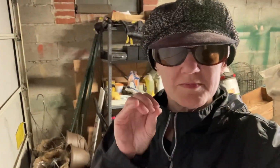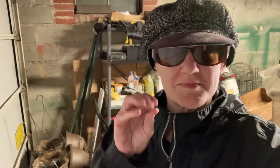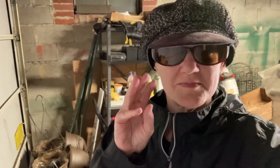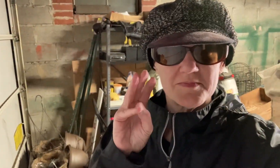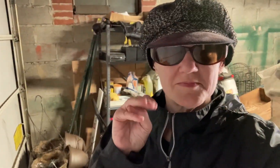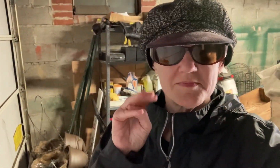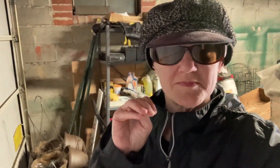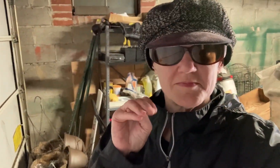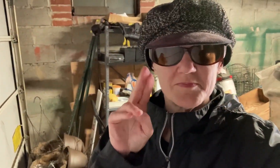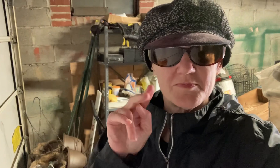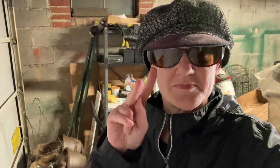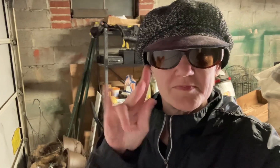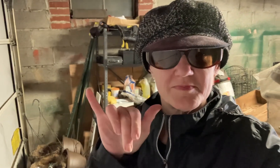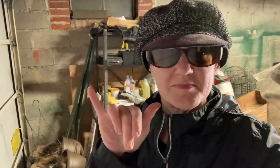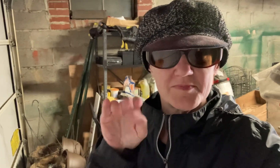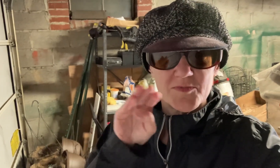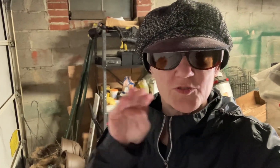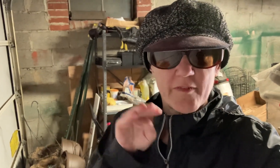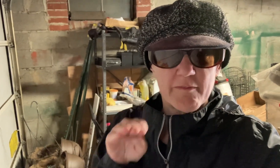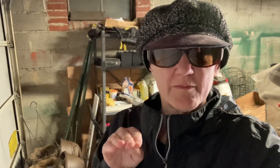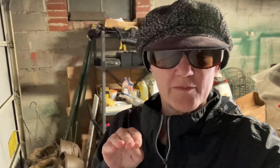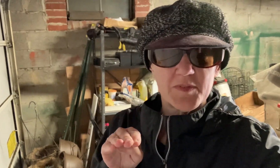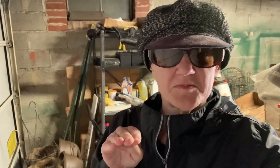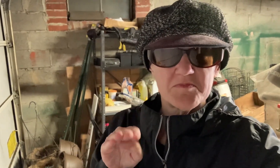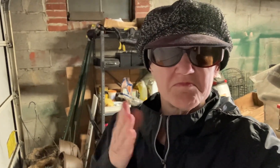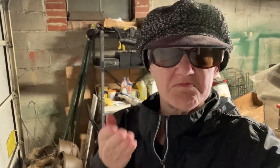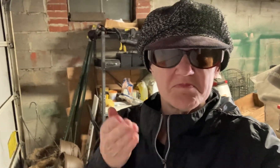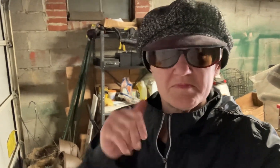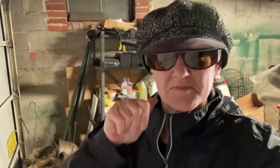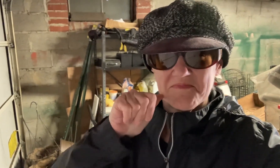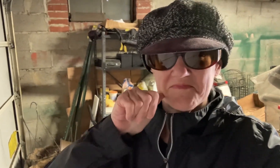we'll put all these pots on the community shelf probably tomorrow